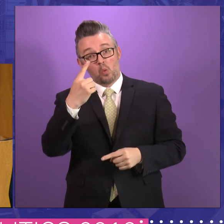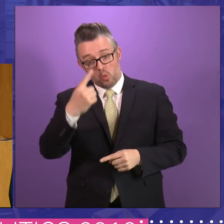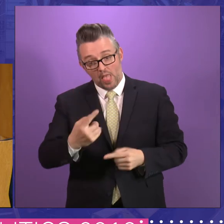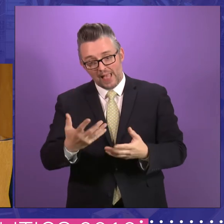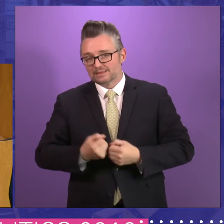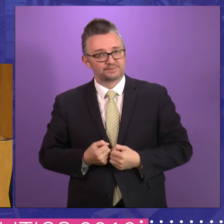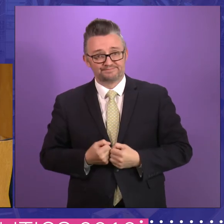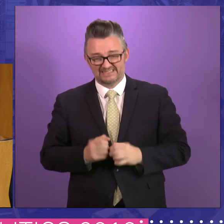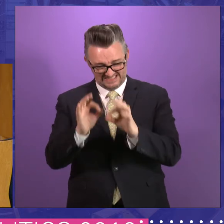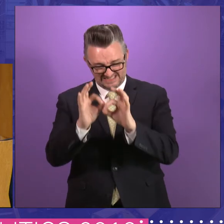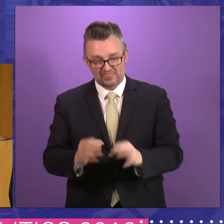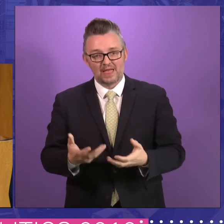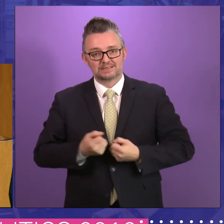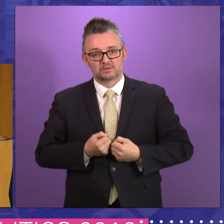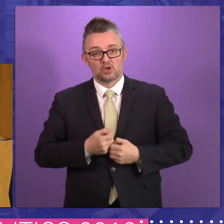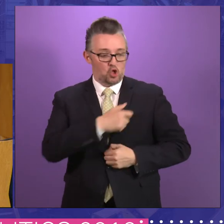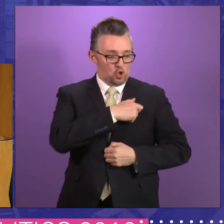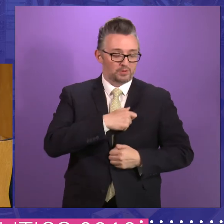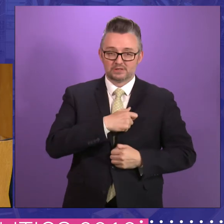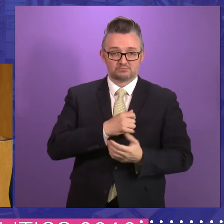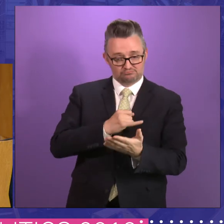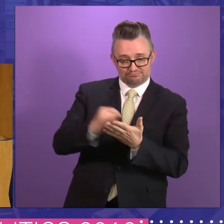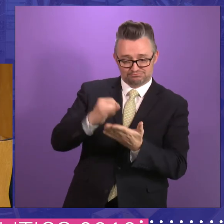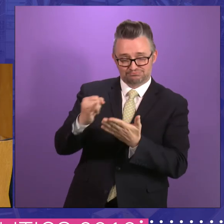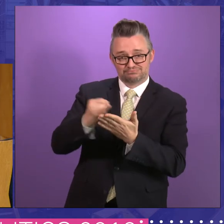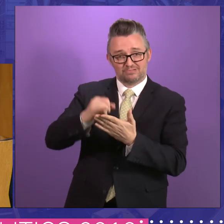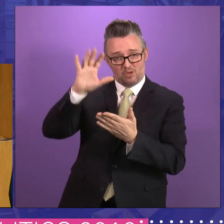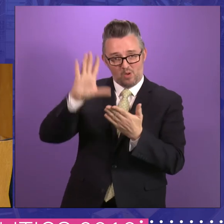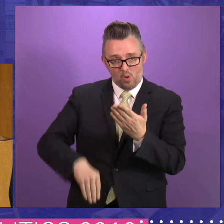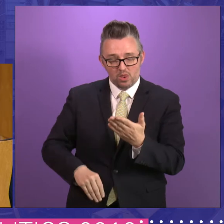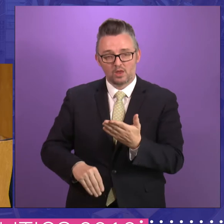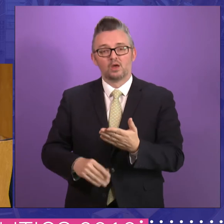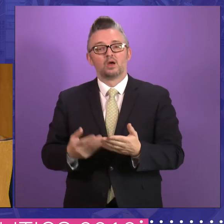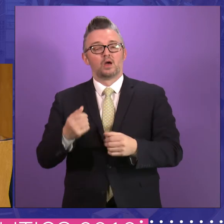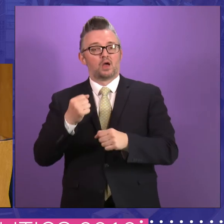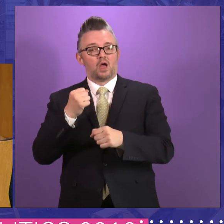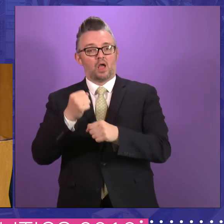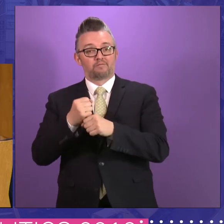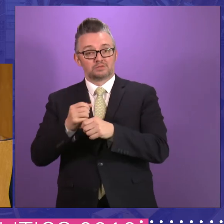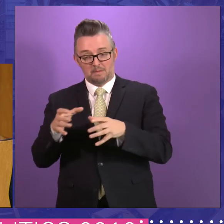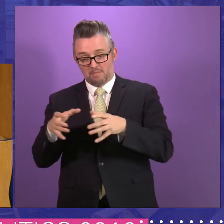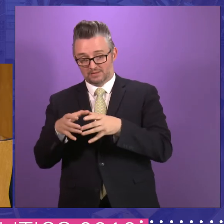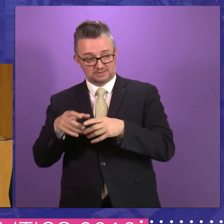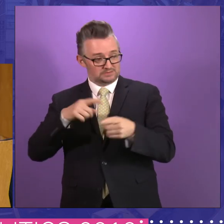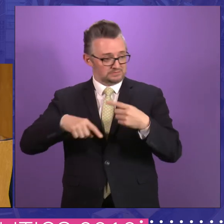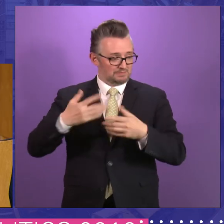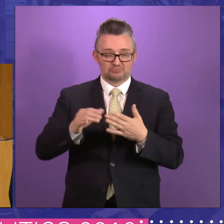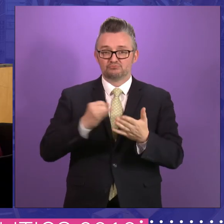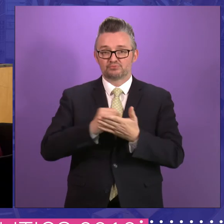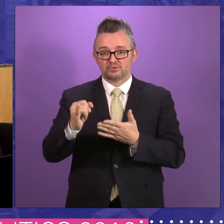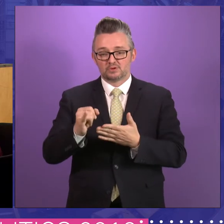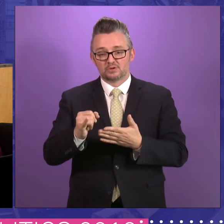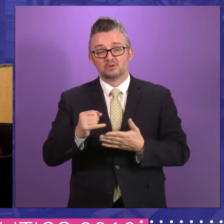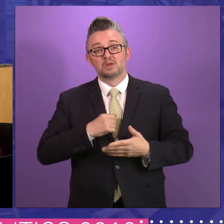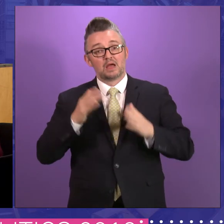by either the committee, where the government parties had a majority. And I've got